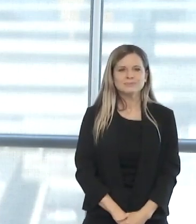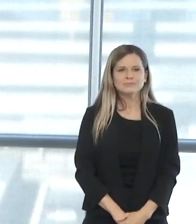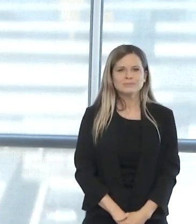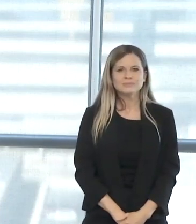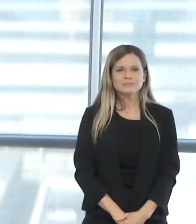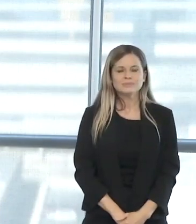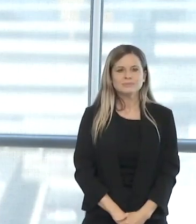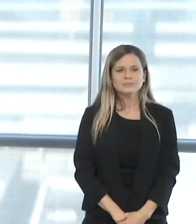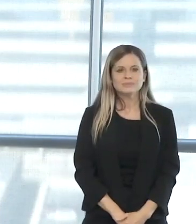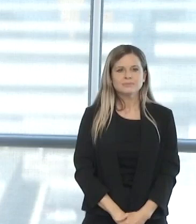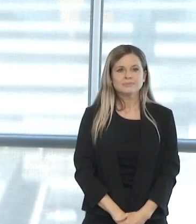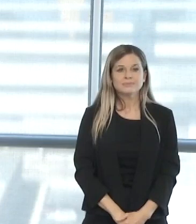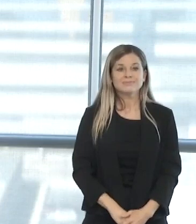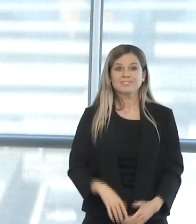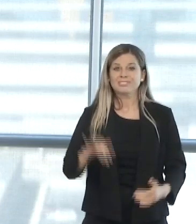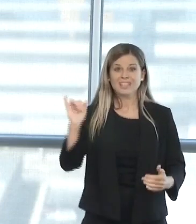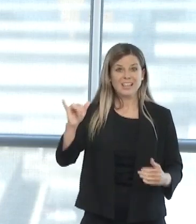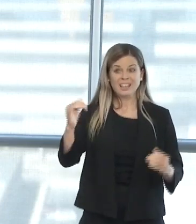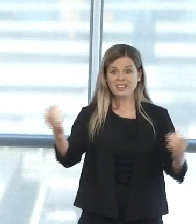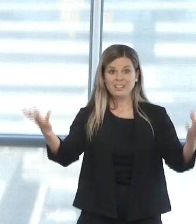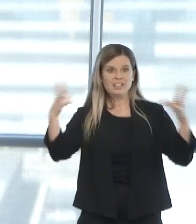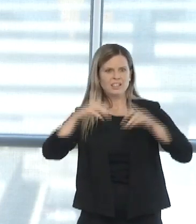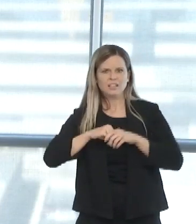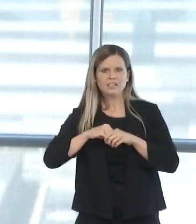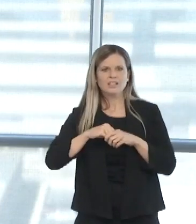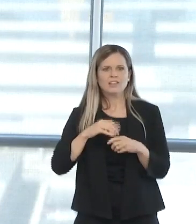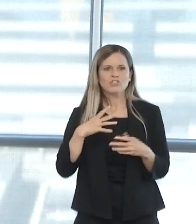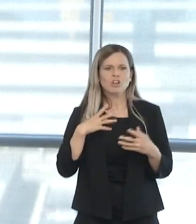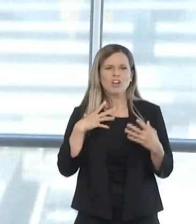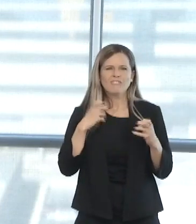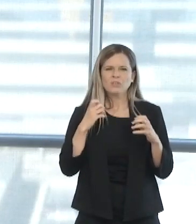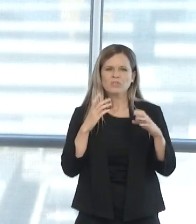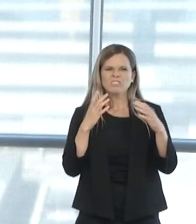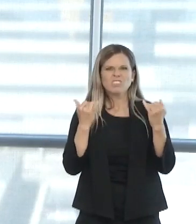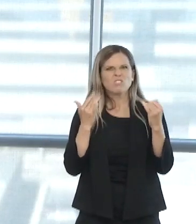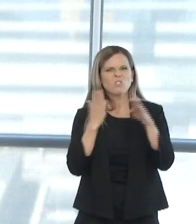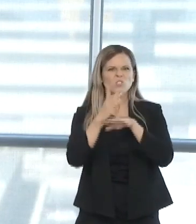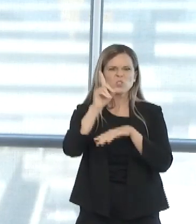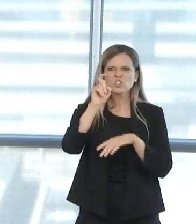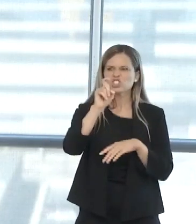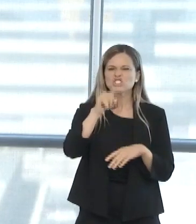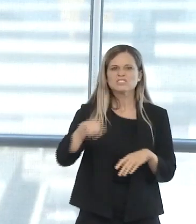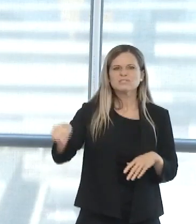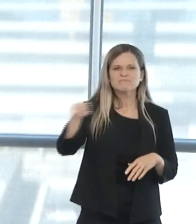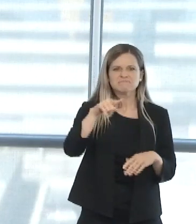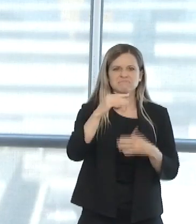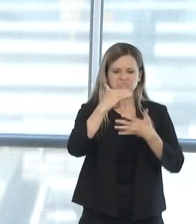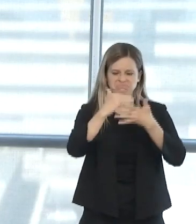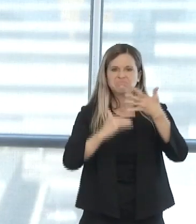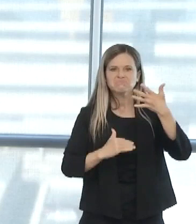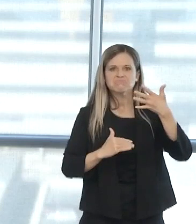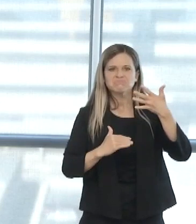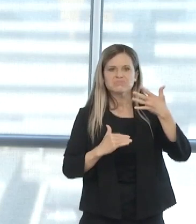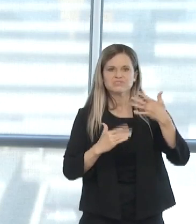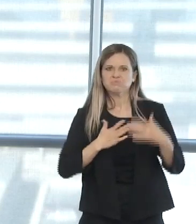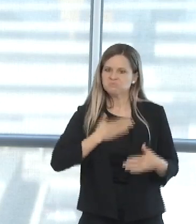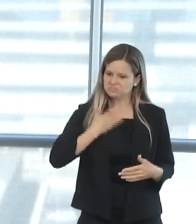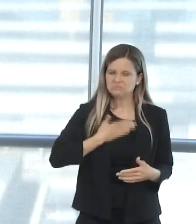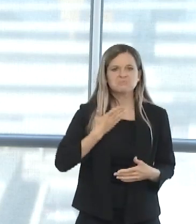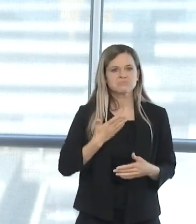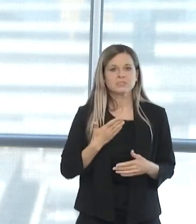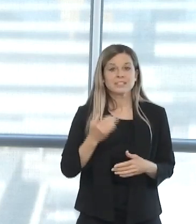we now have over 100 providers that are willing to help us meet the COVID challenge should it be needed.